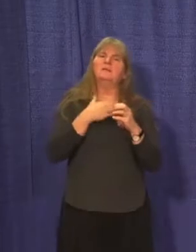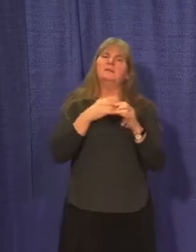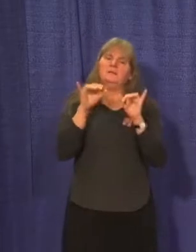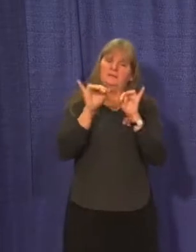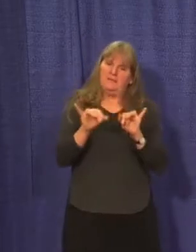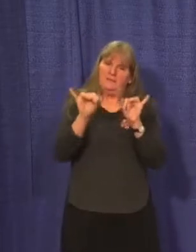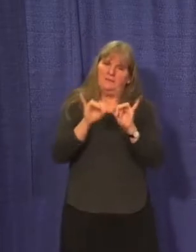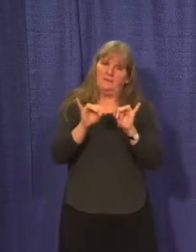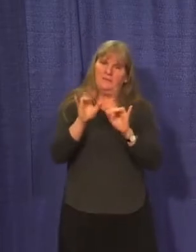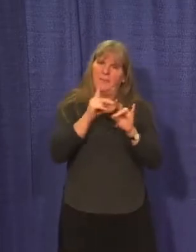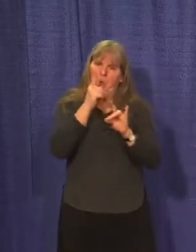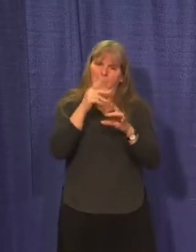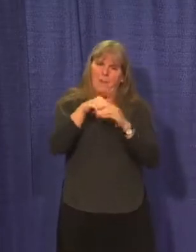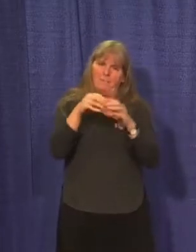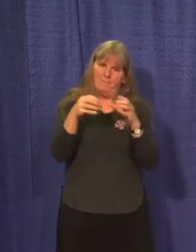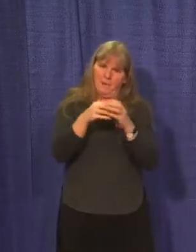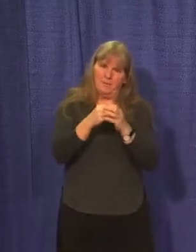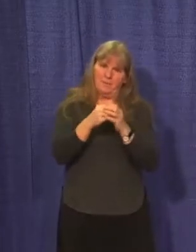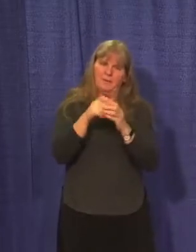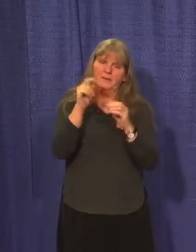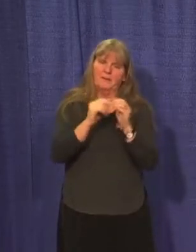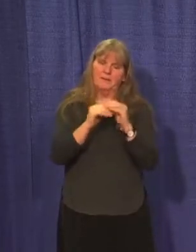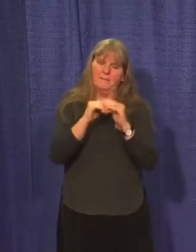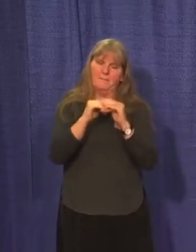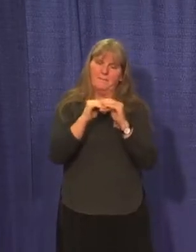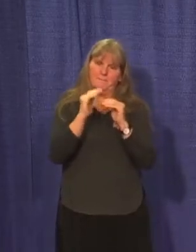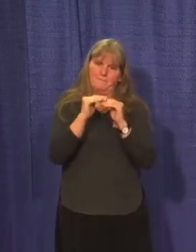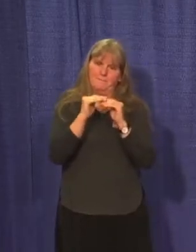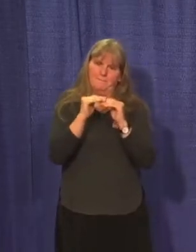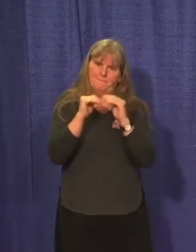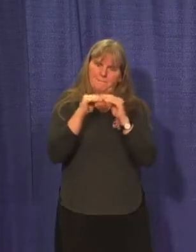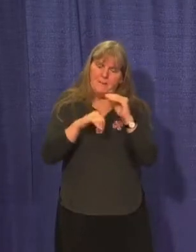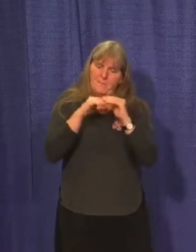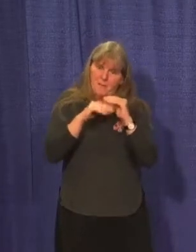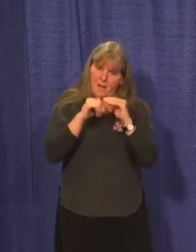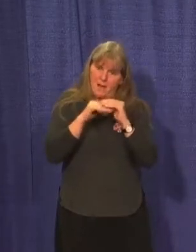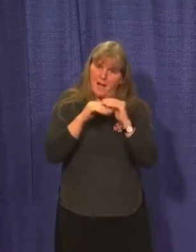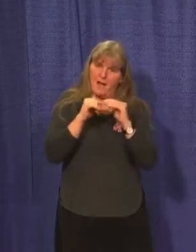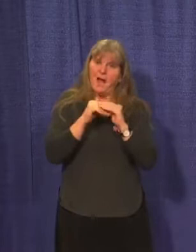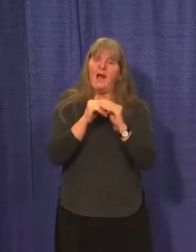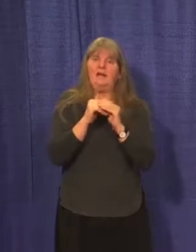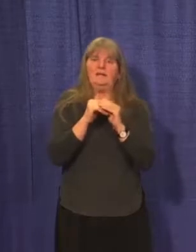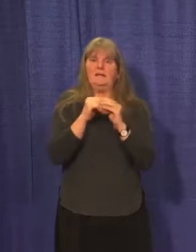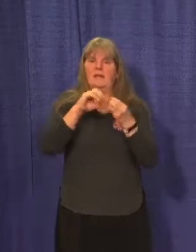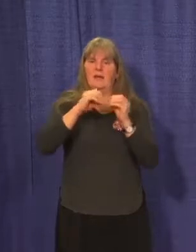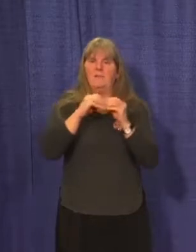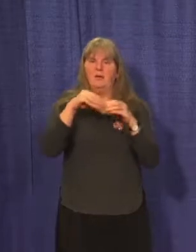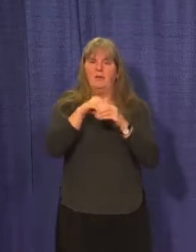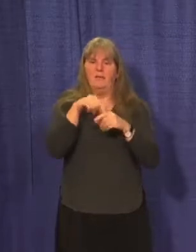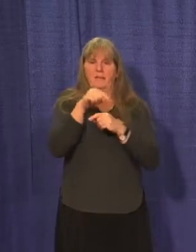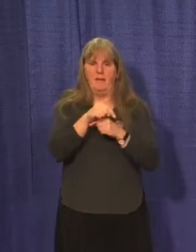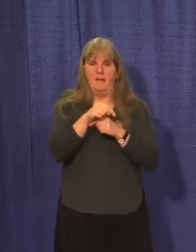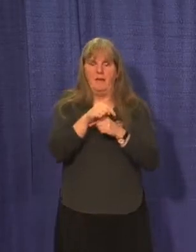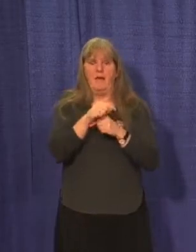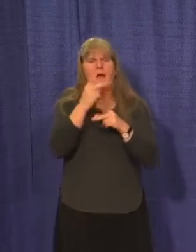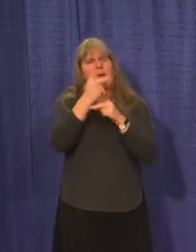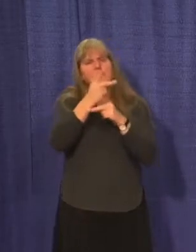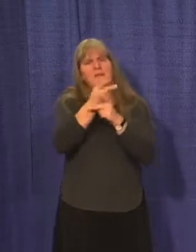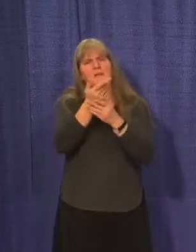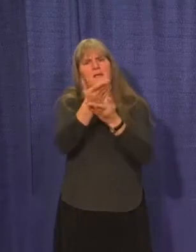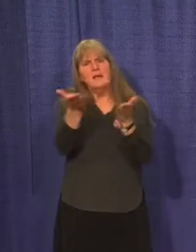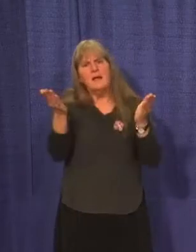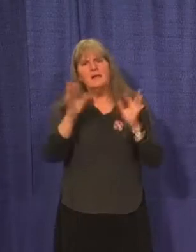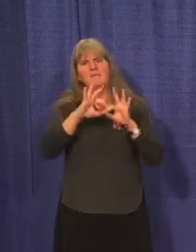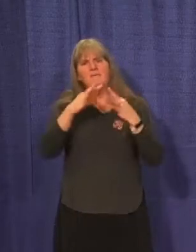social bubble. We need to minimize our number of contacts to ensure we're protecting ourselves, our loved ones, friends,